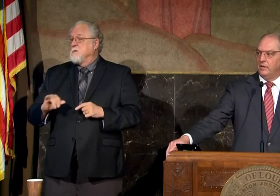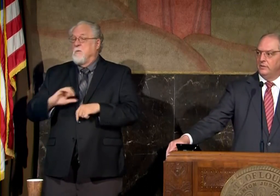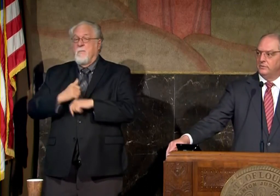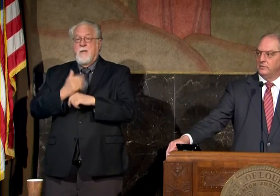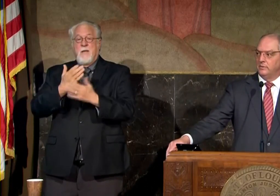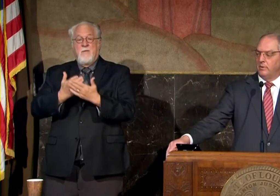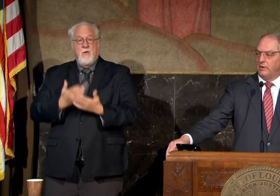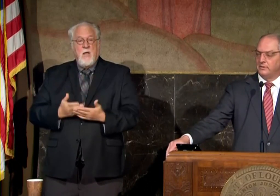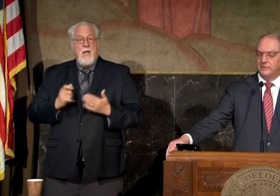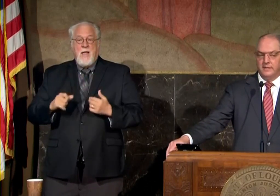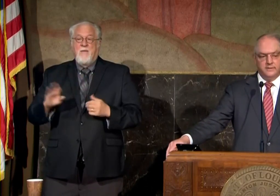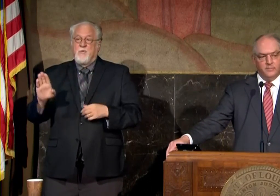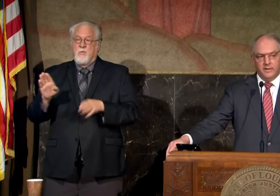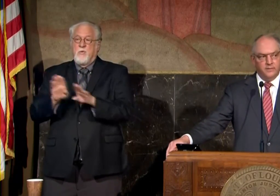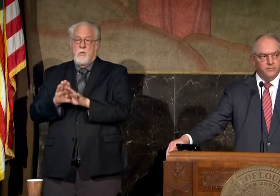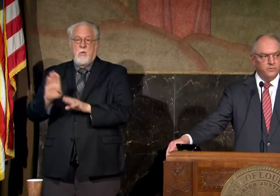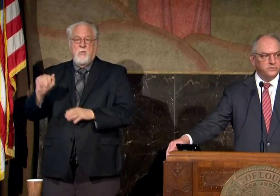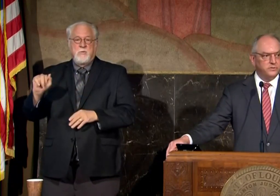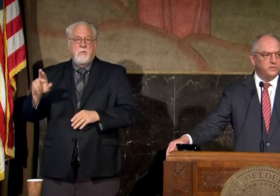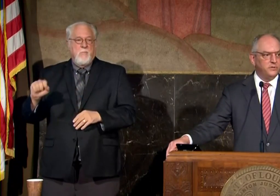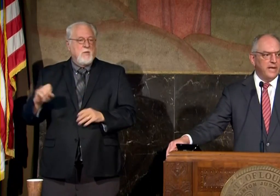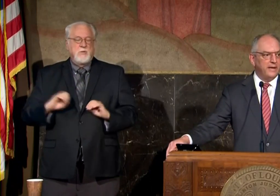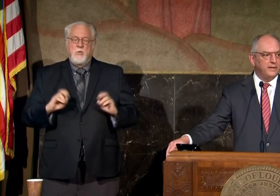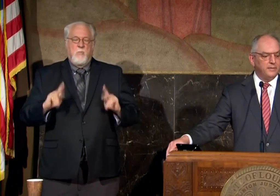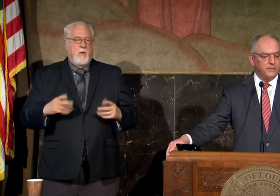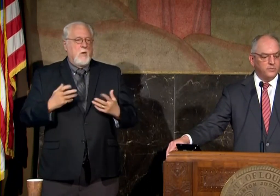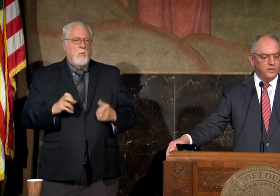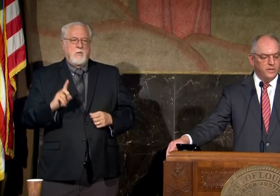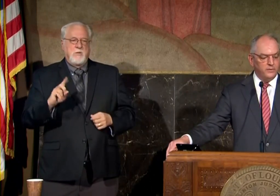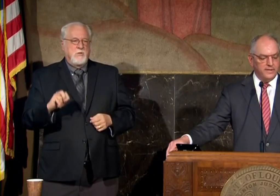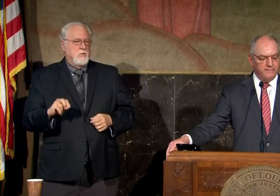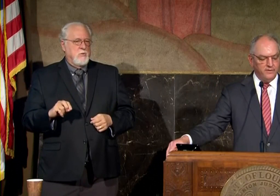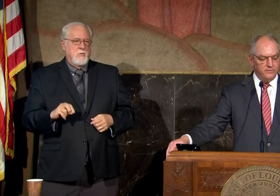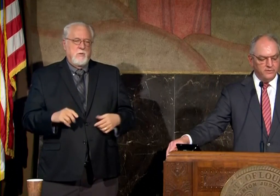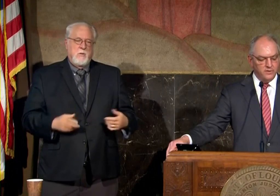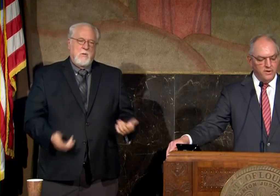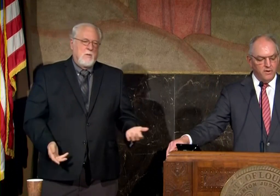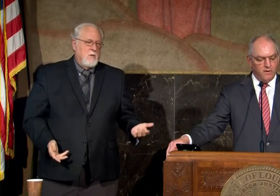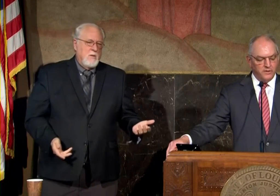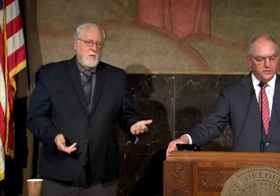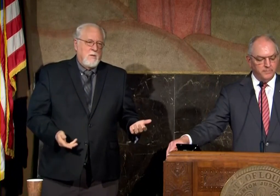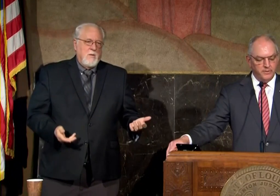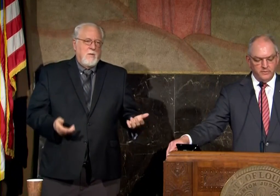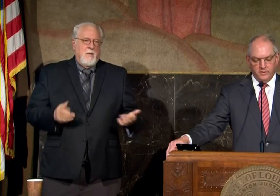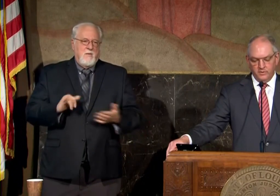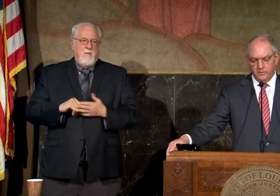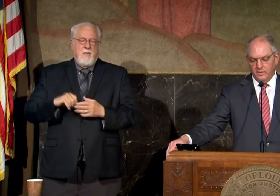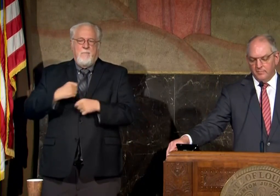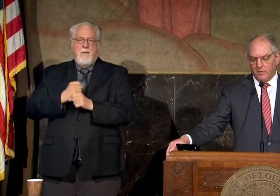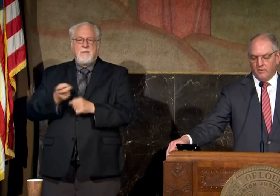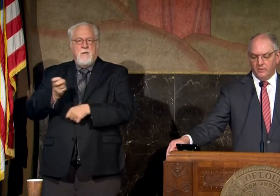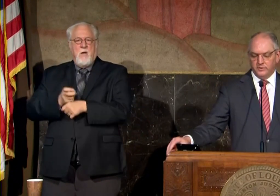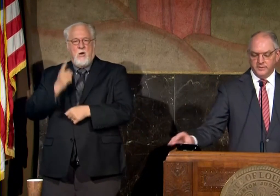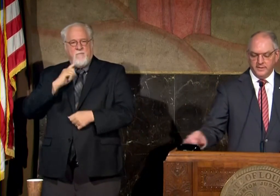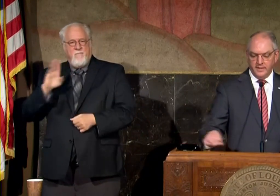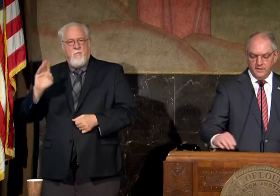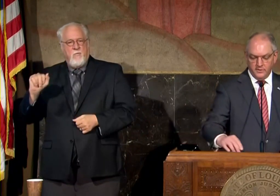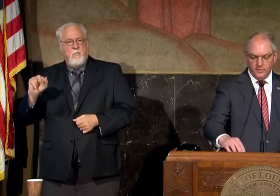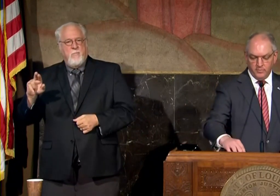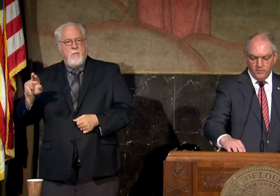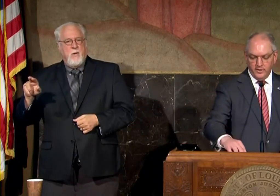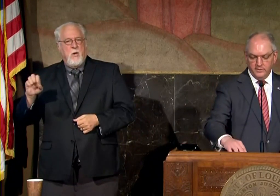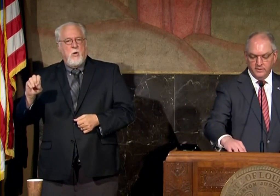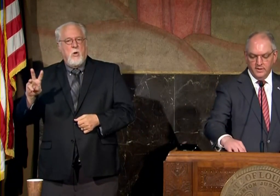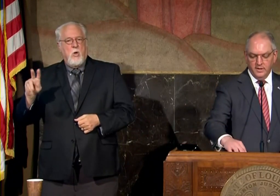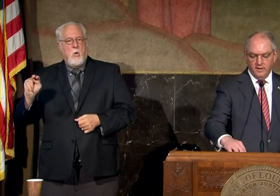have to close the bars and that nobody wants to do that because we know that that visits hardship on on uh bar owners and and